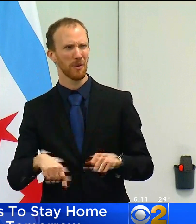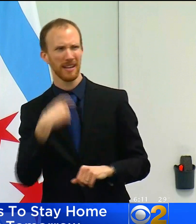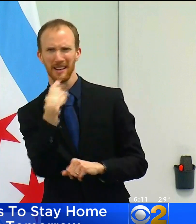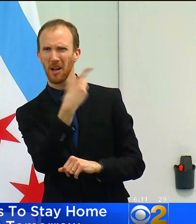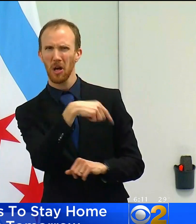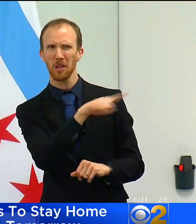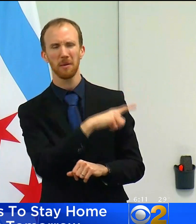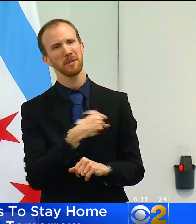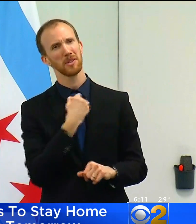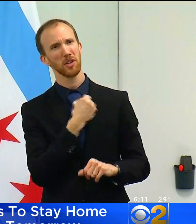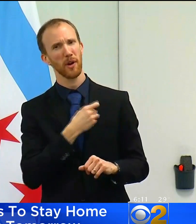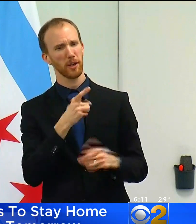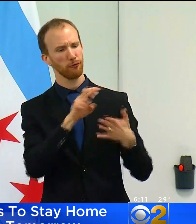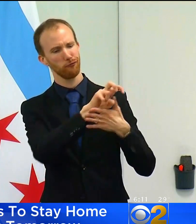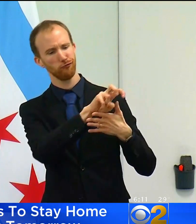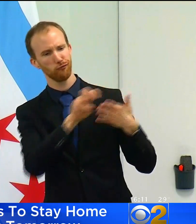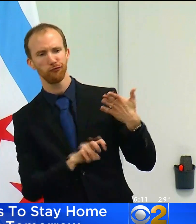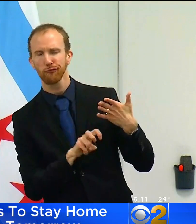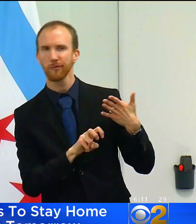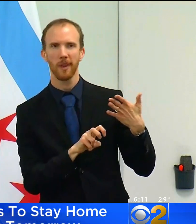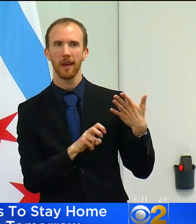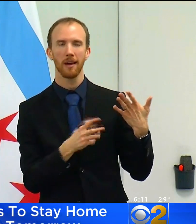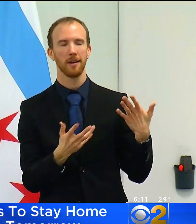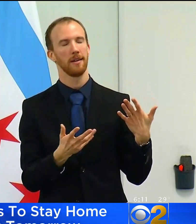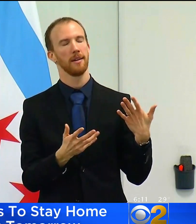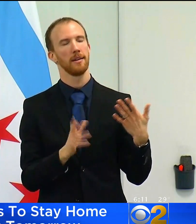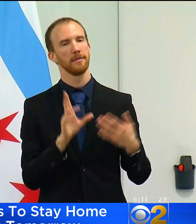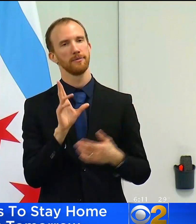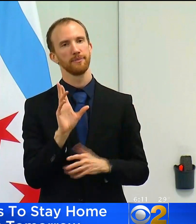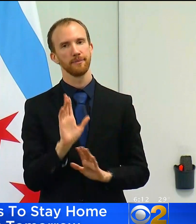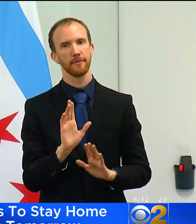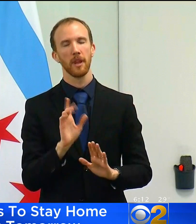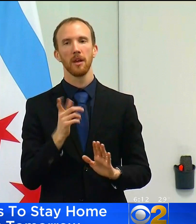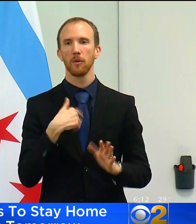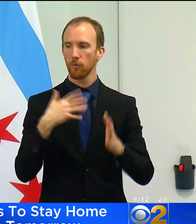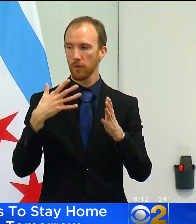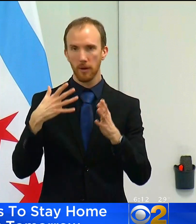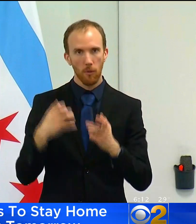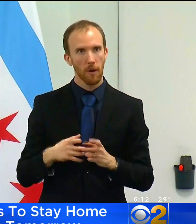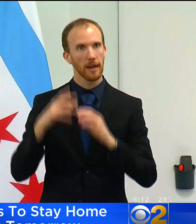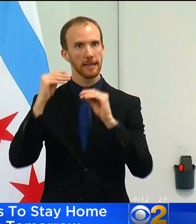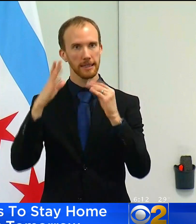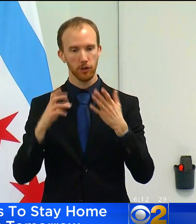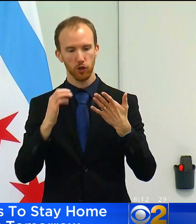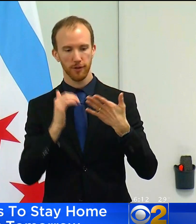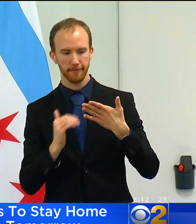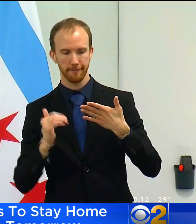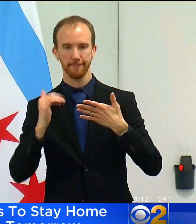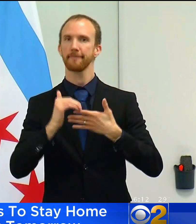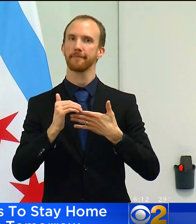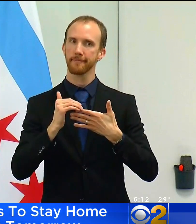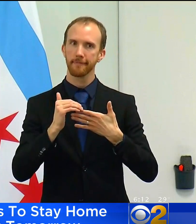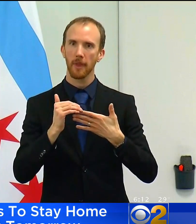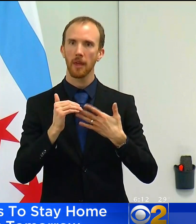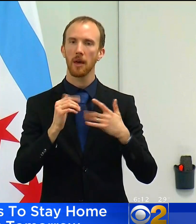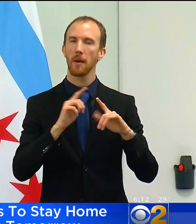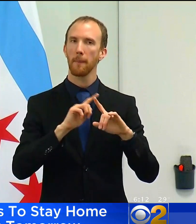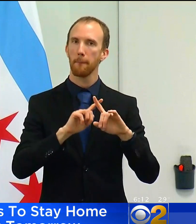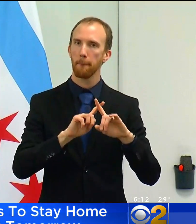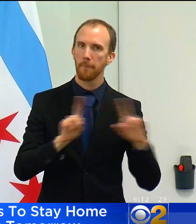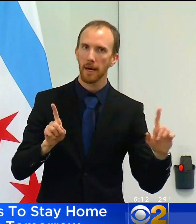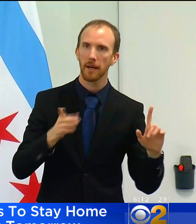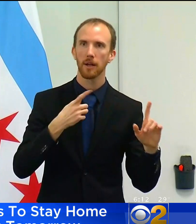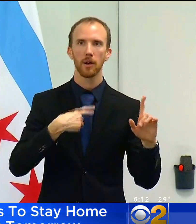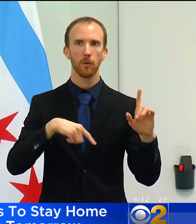have to go to the back of the line? We want to prioritize teachers. We will prioritize teachers, but we have to